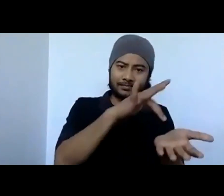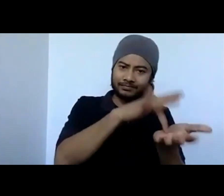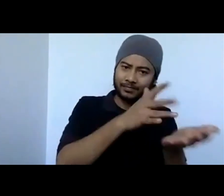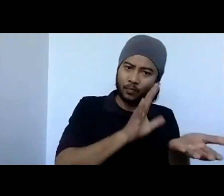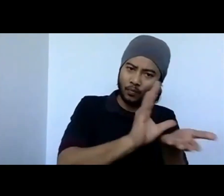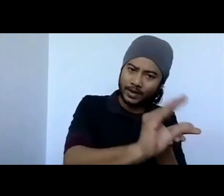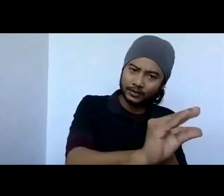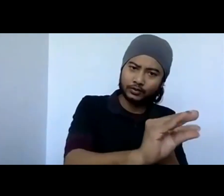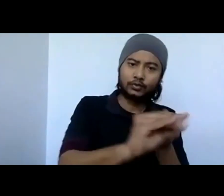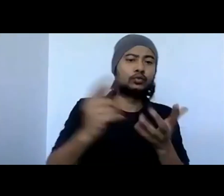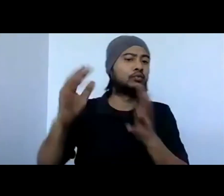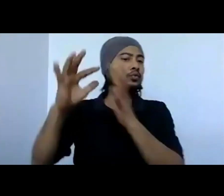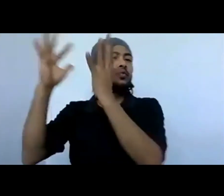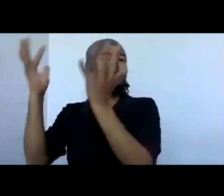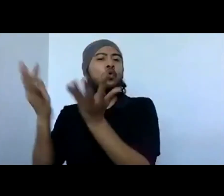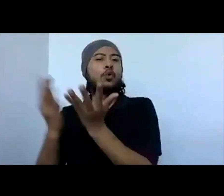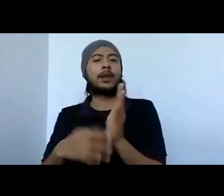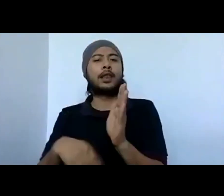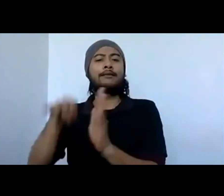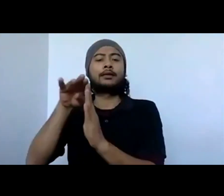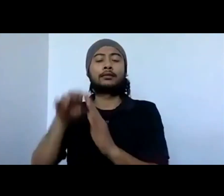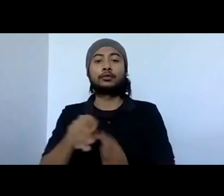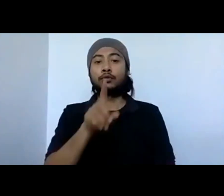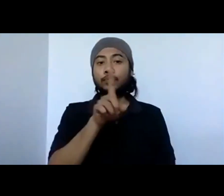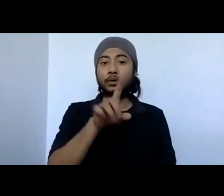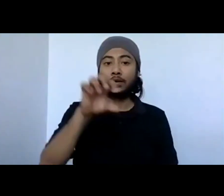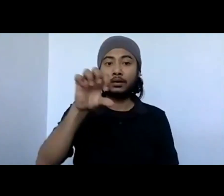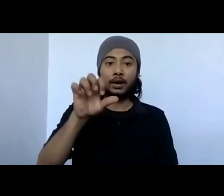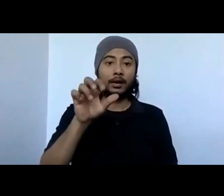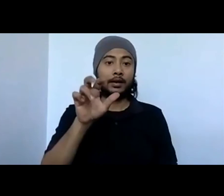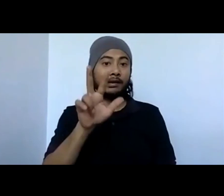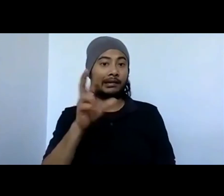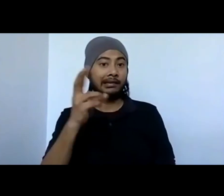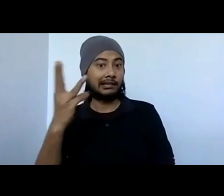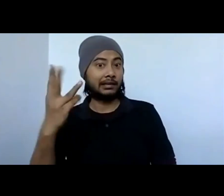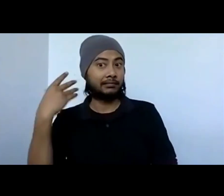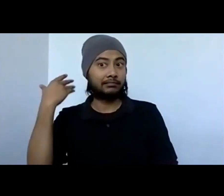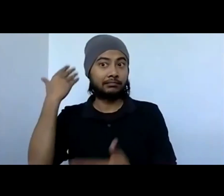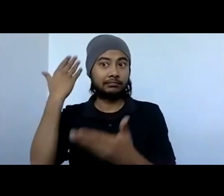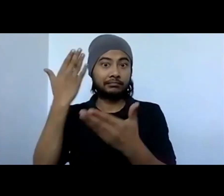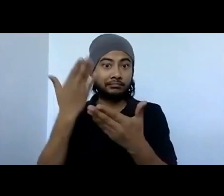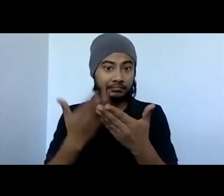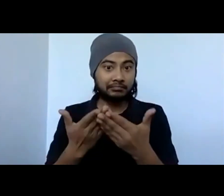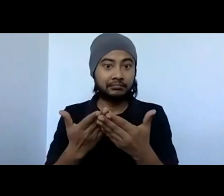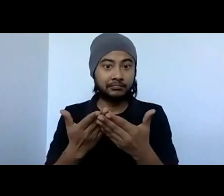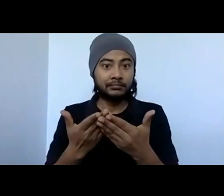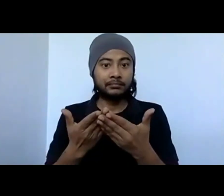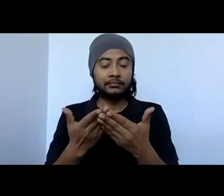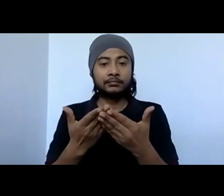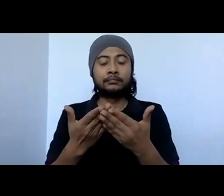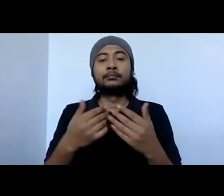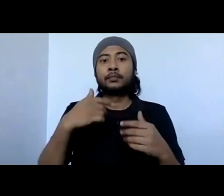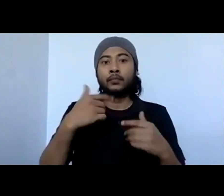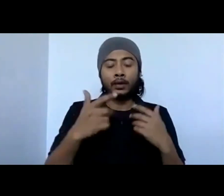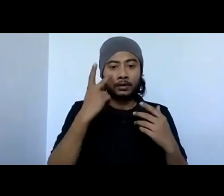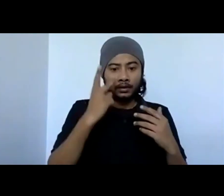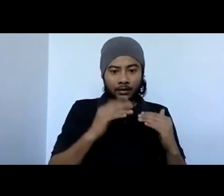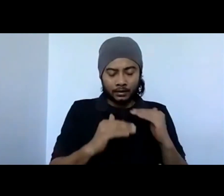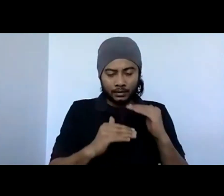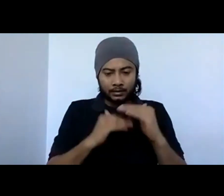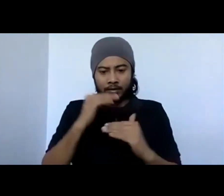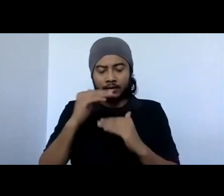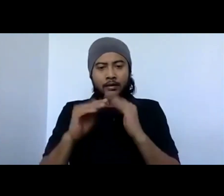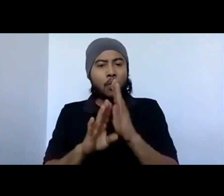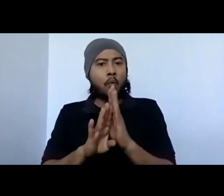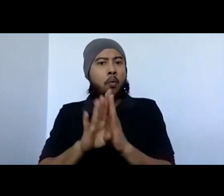story starts around 1983. And then we peaked in our position in 1990s,